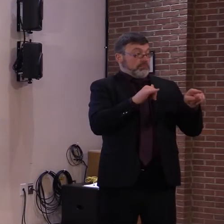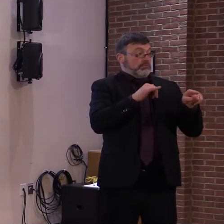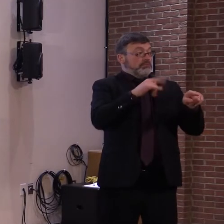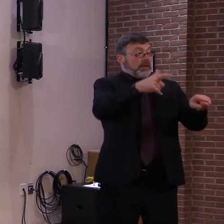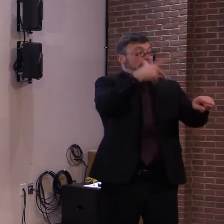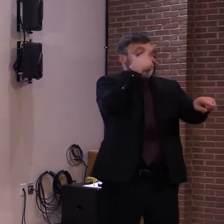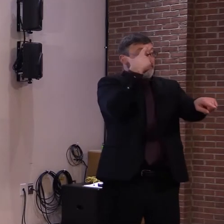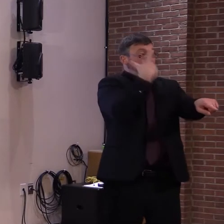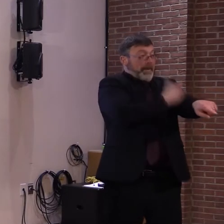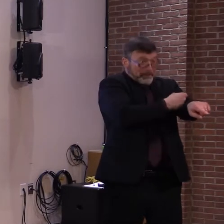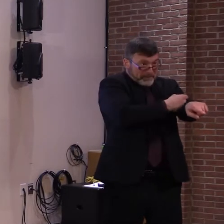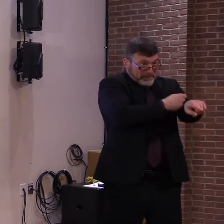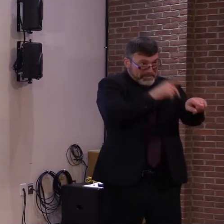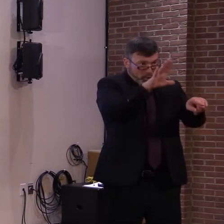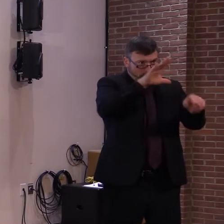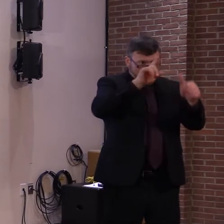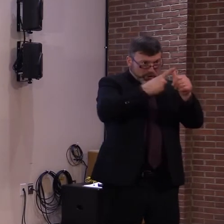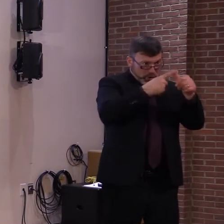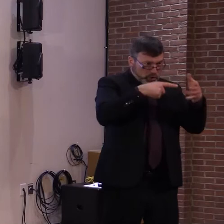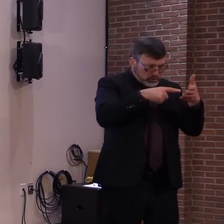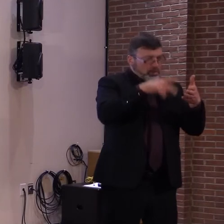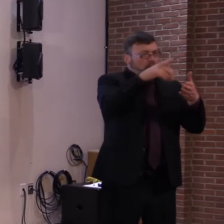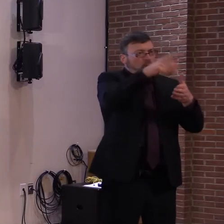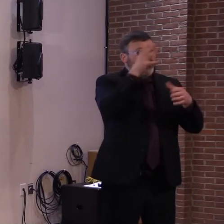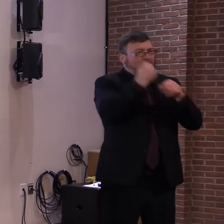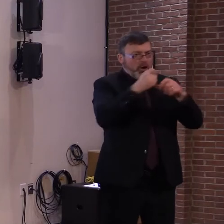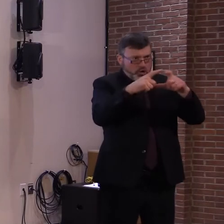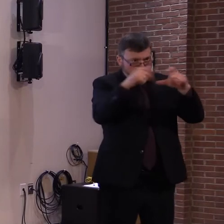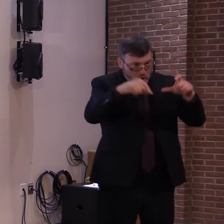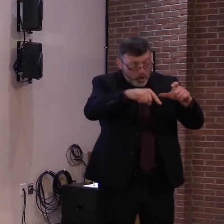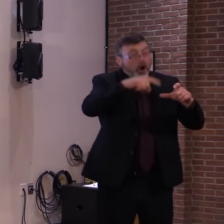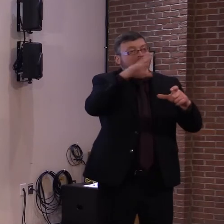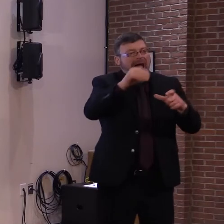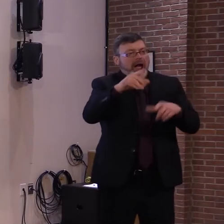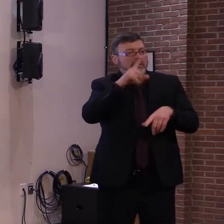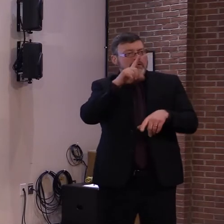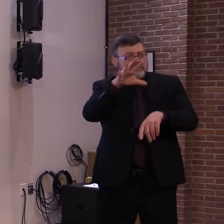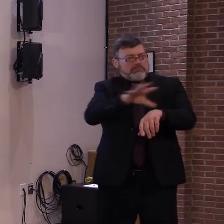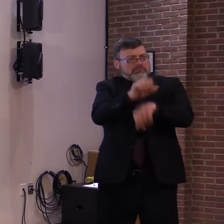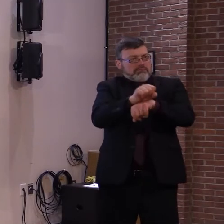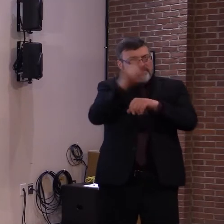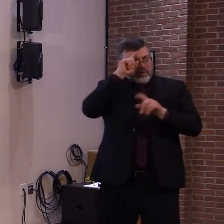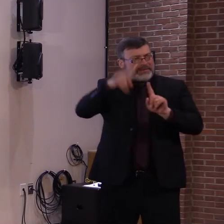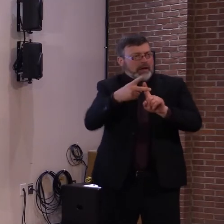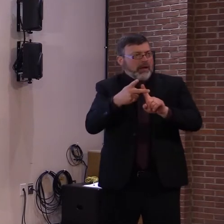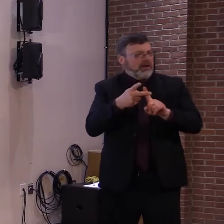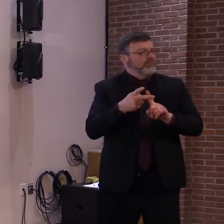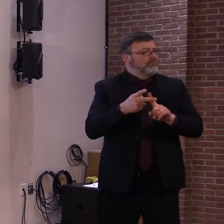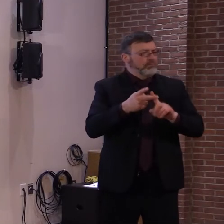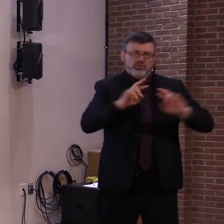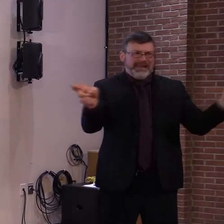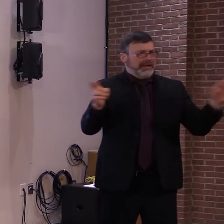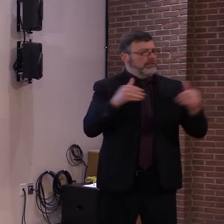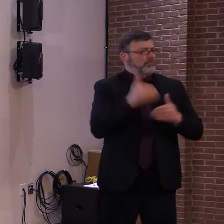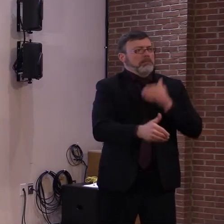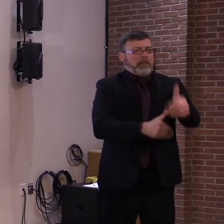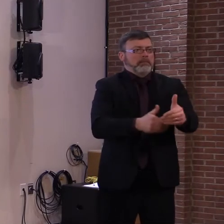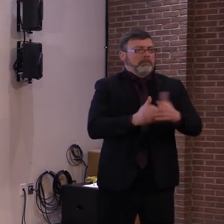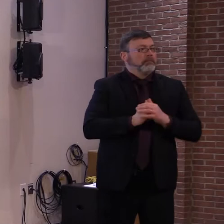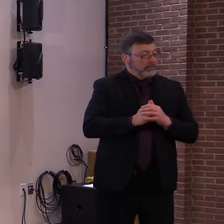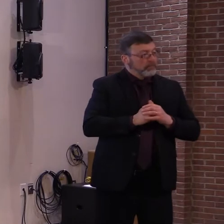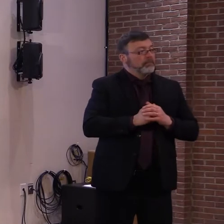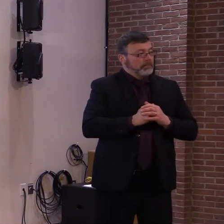how the federal government is handling allocations and will do everything we can to ensure we have a